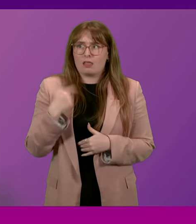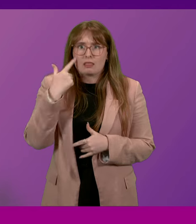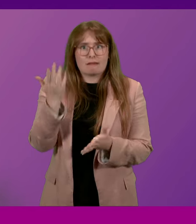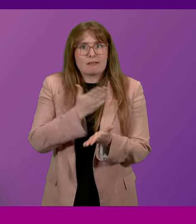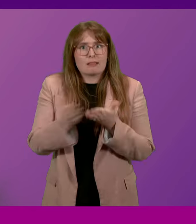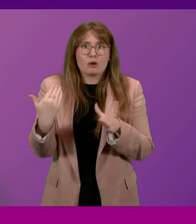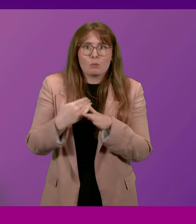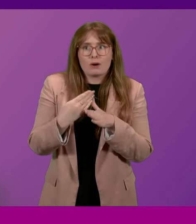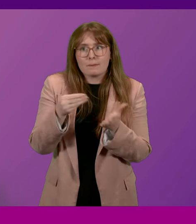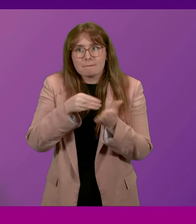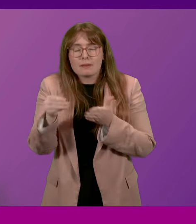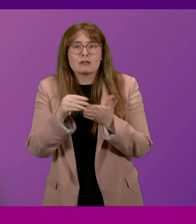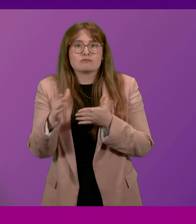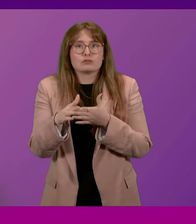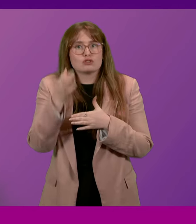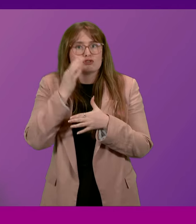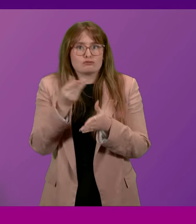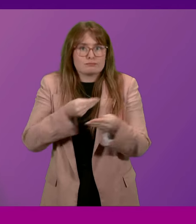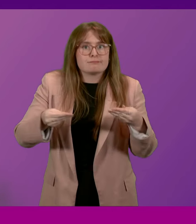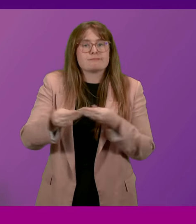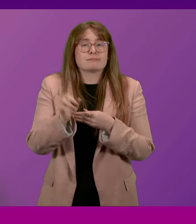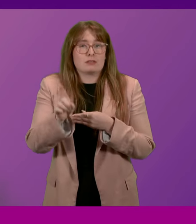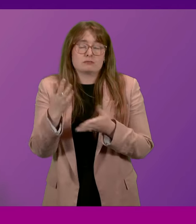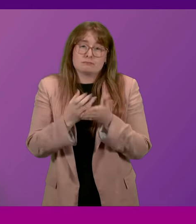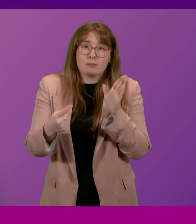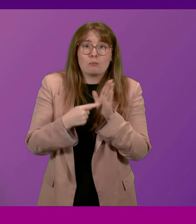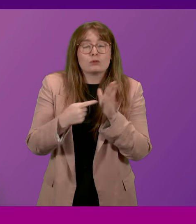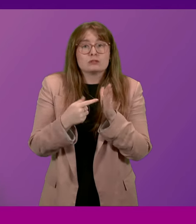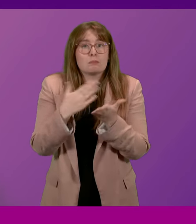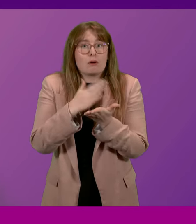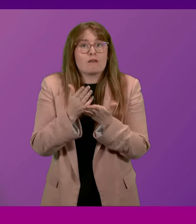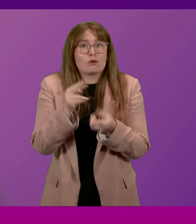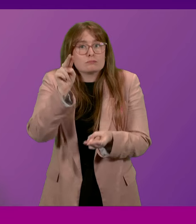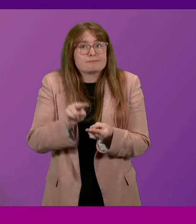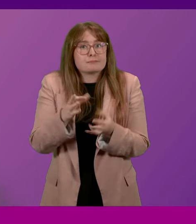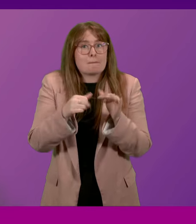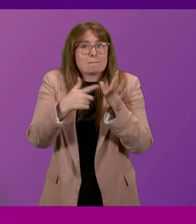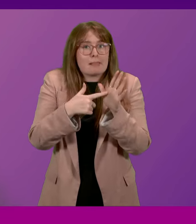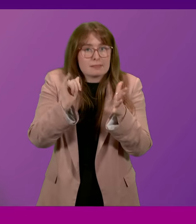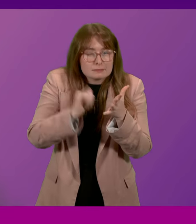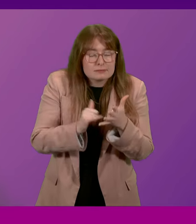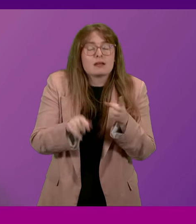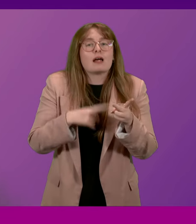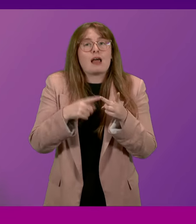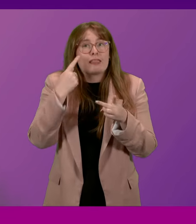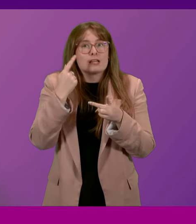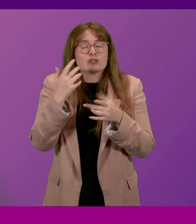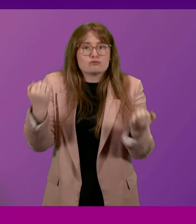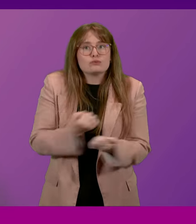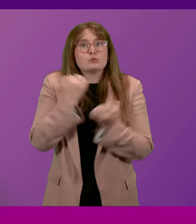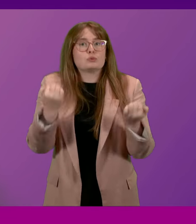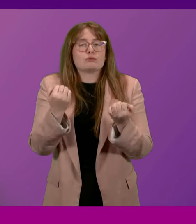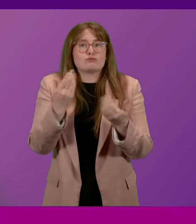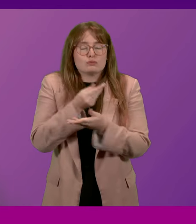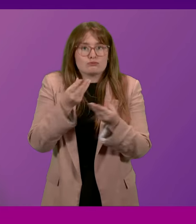pay and accelerating the just transition are also vital components in reducing bills and to do that significant investment in renewables needs to come from the whole of the UK